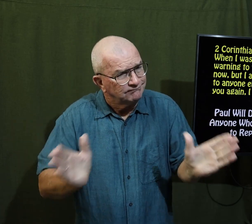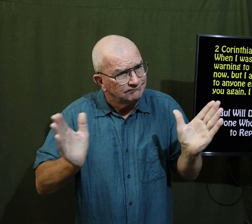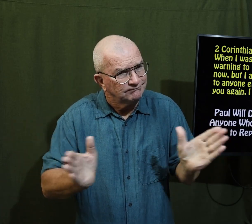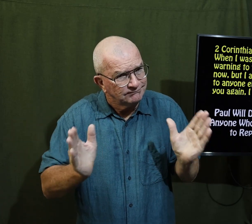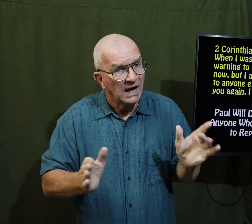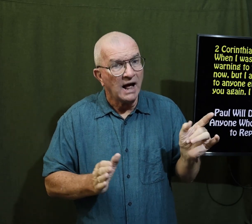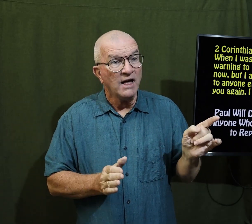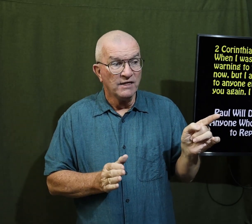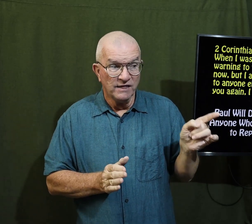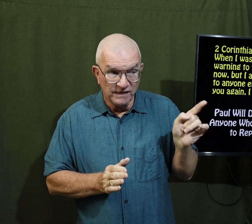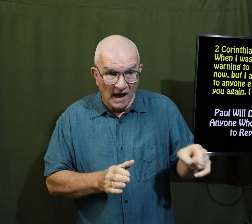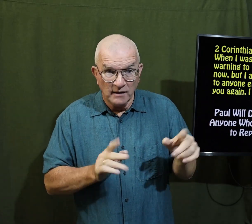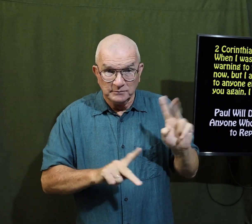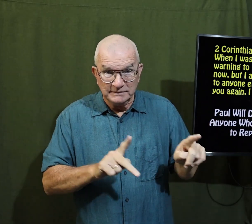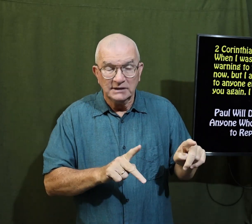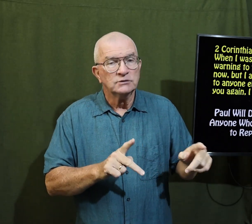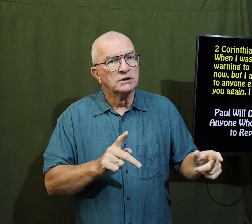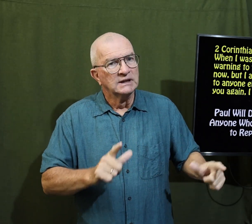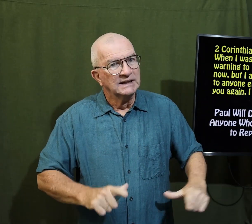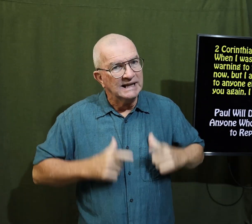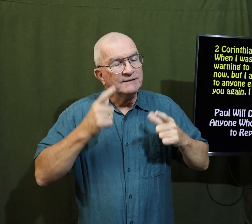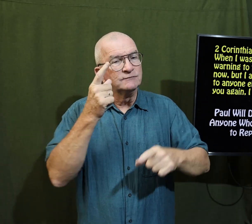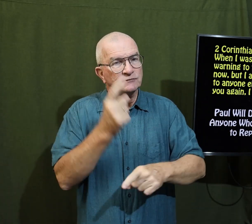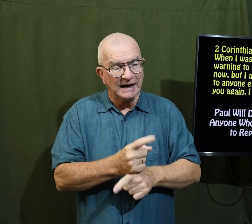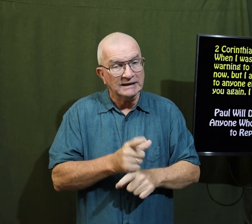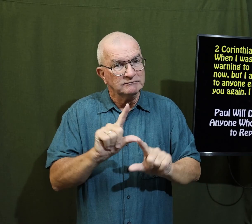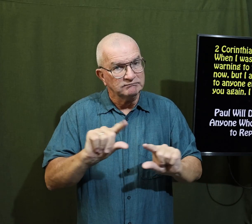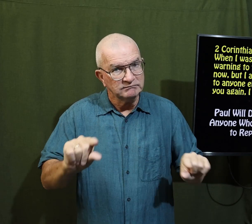way and encourage them to live right.